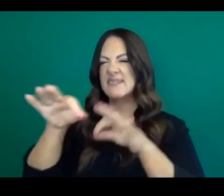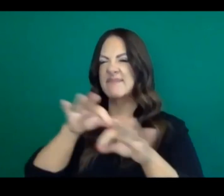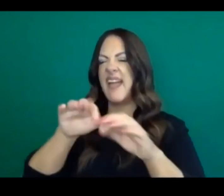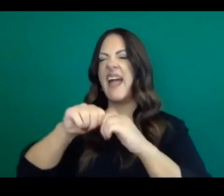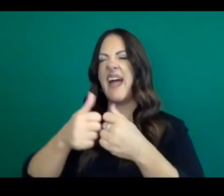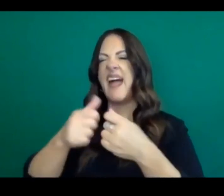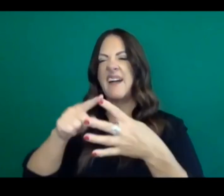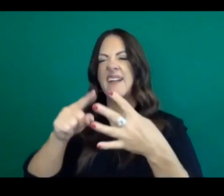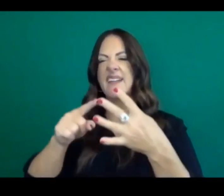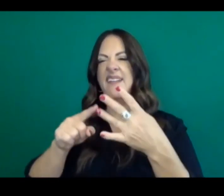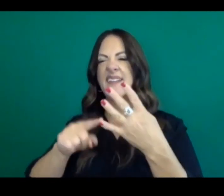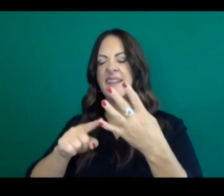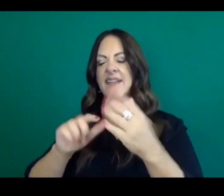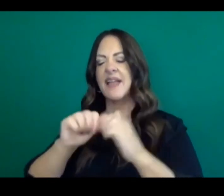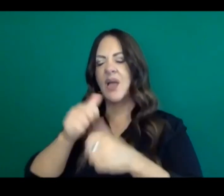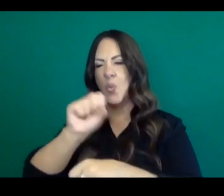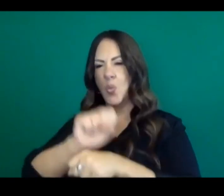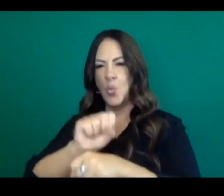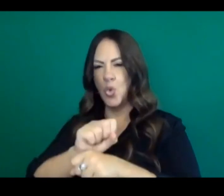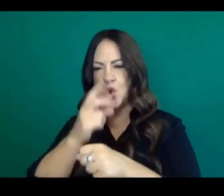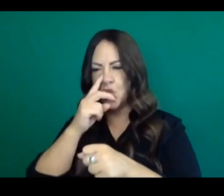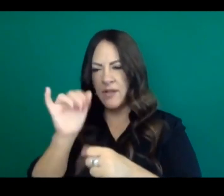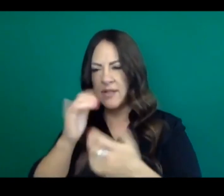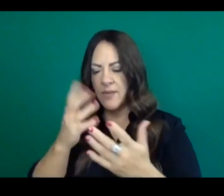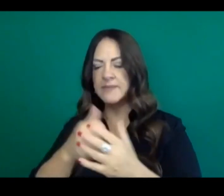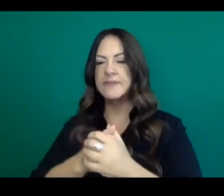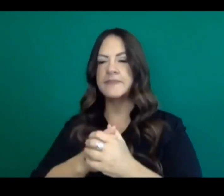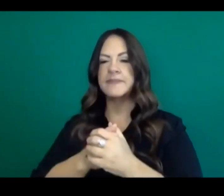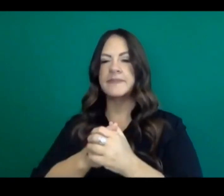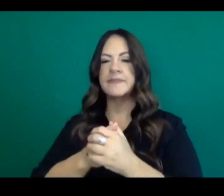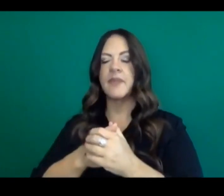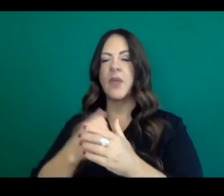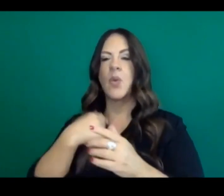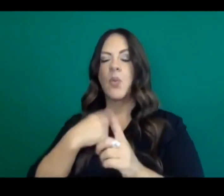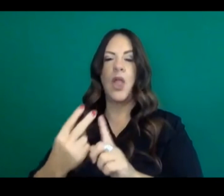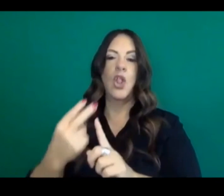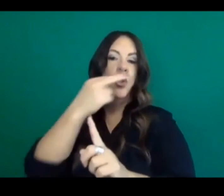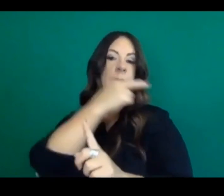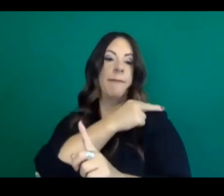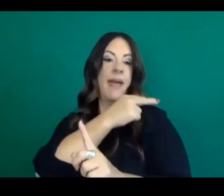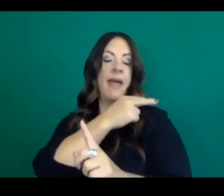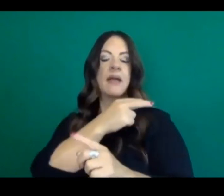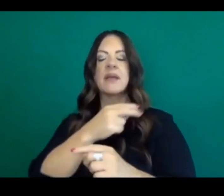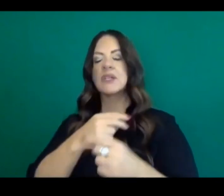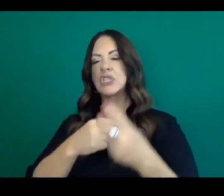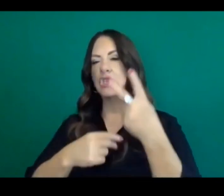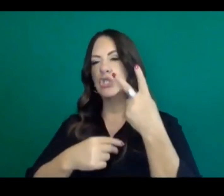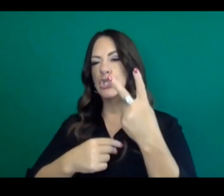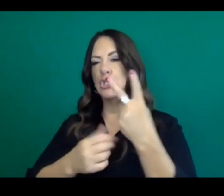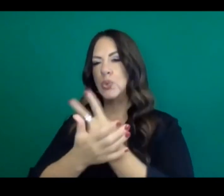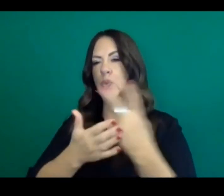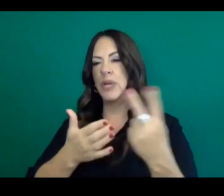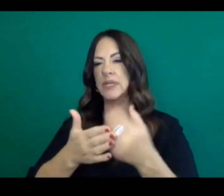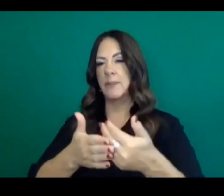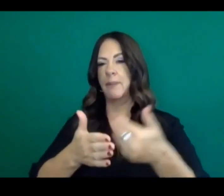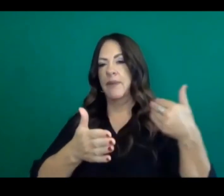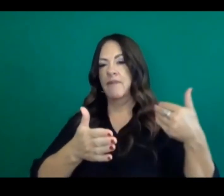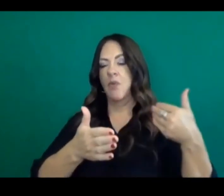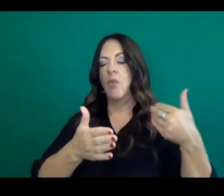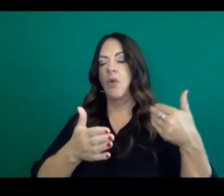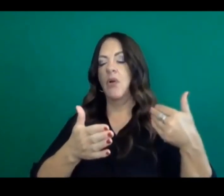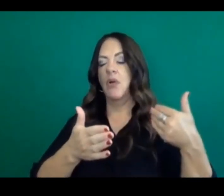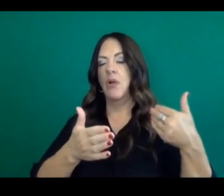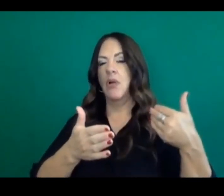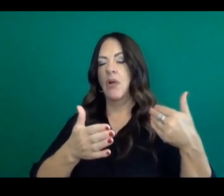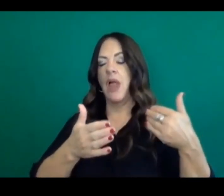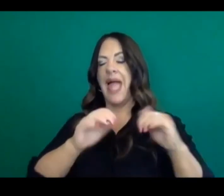the first, uh, sort of assignment really looked back at two weeks prior to our announcement.